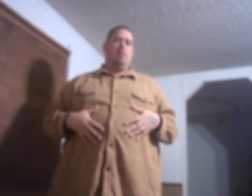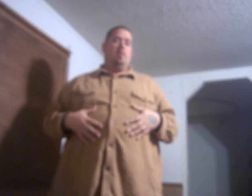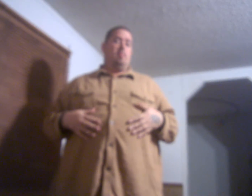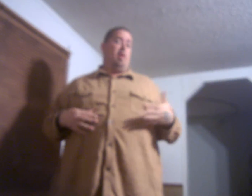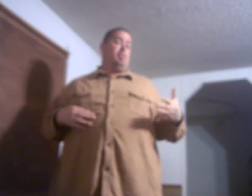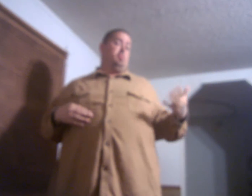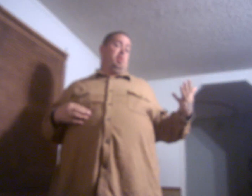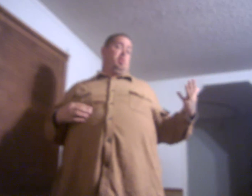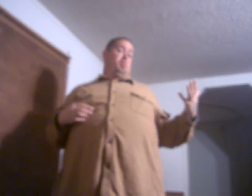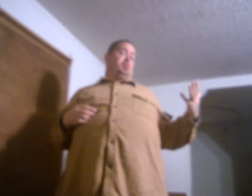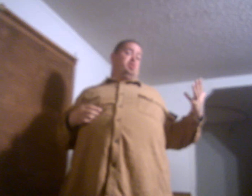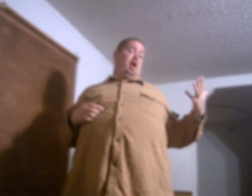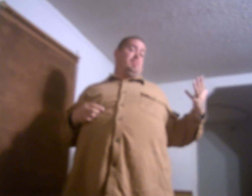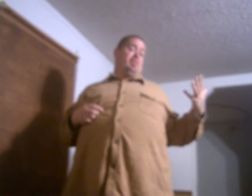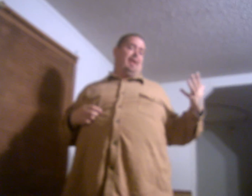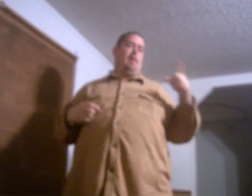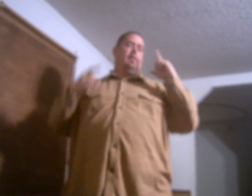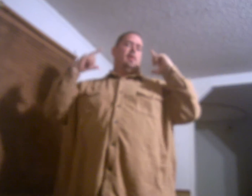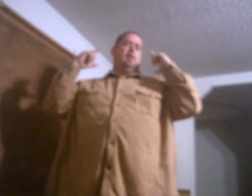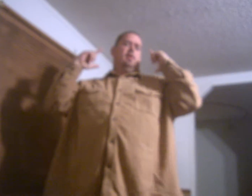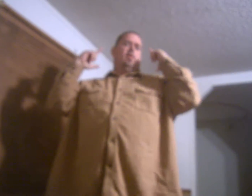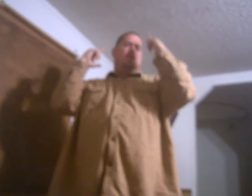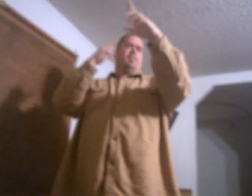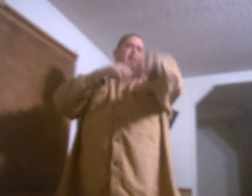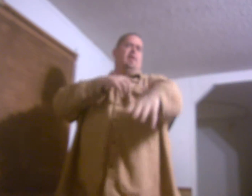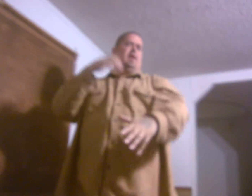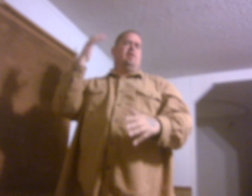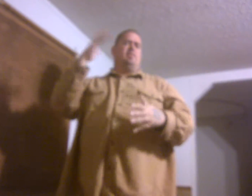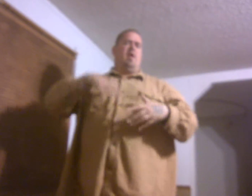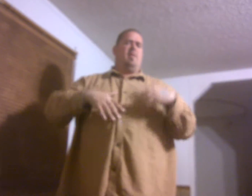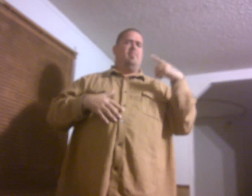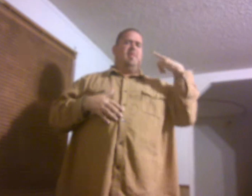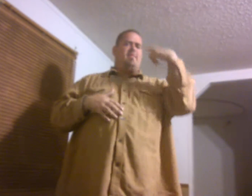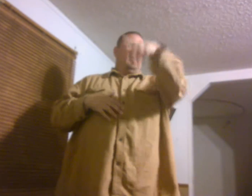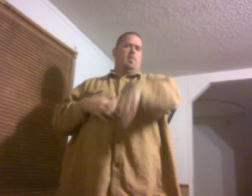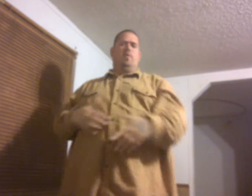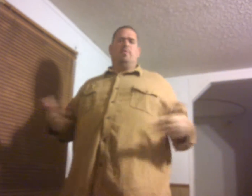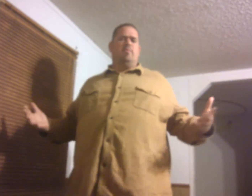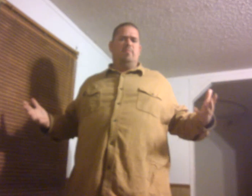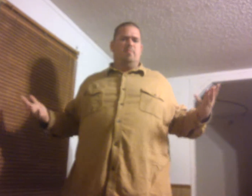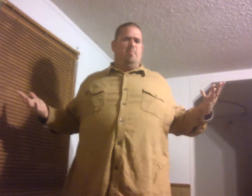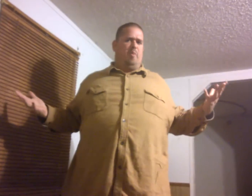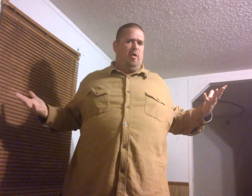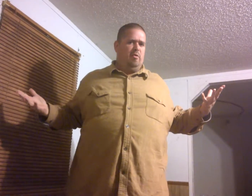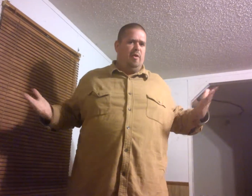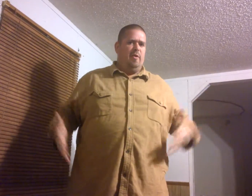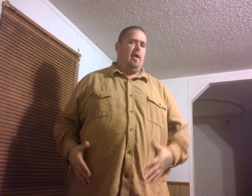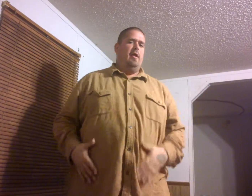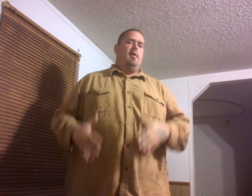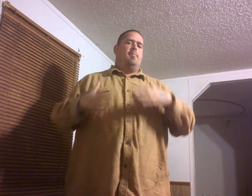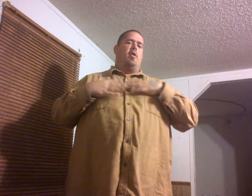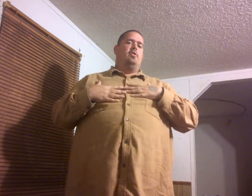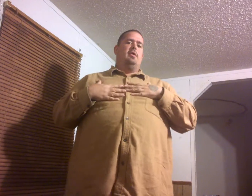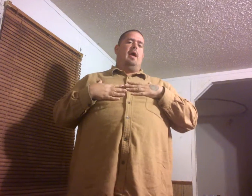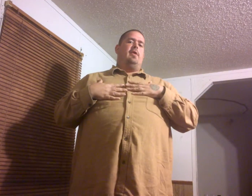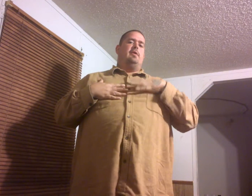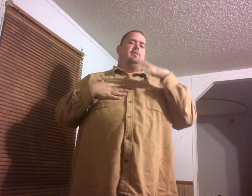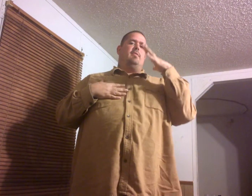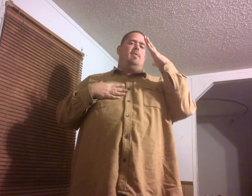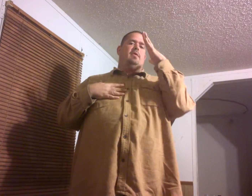probably i'm personally talking about it right now the whole vanilla ice rob van winkle burglary thing there personally i think it's just a fucking